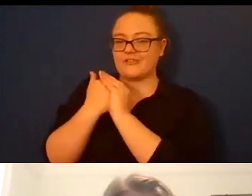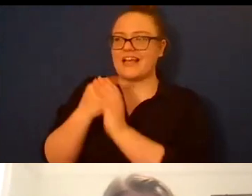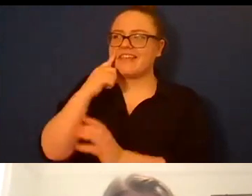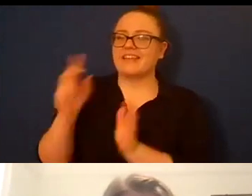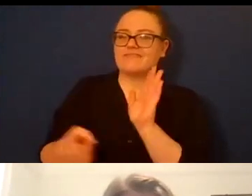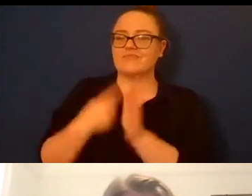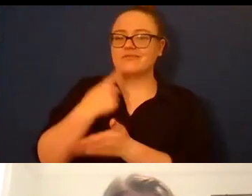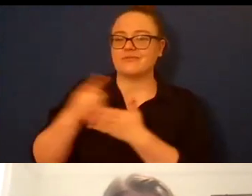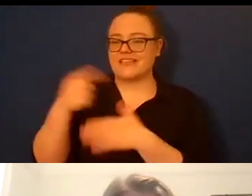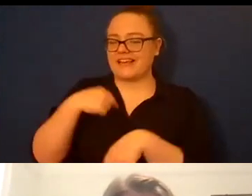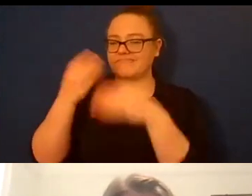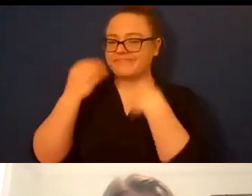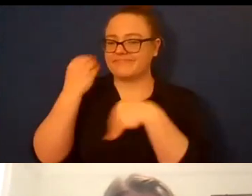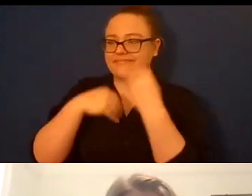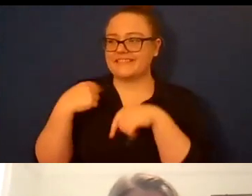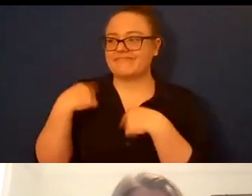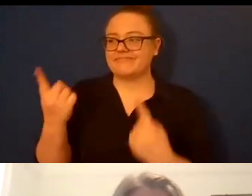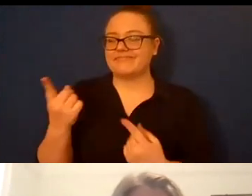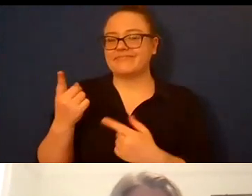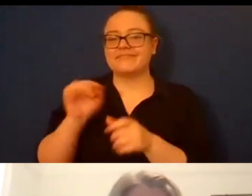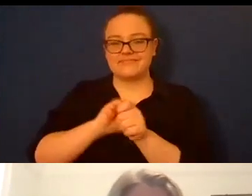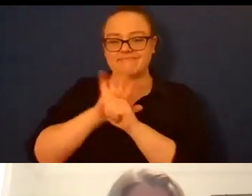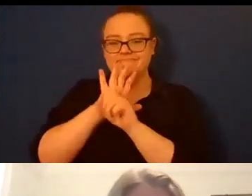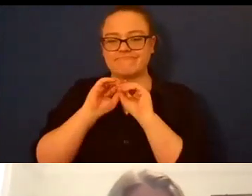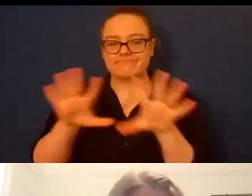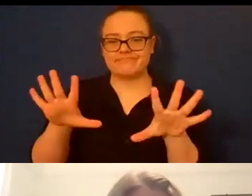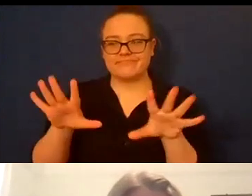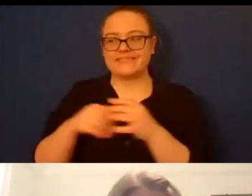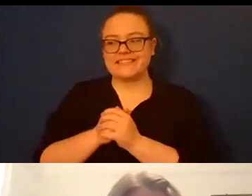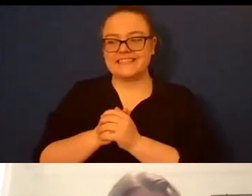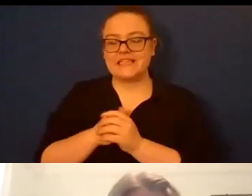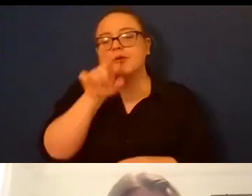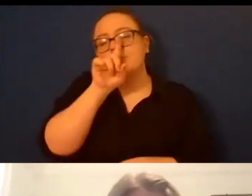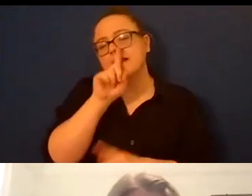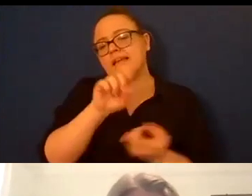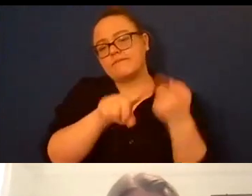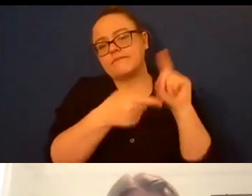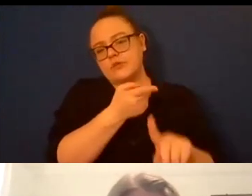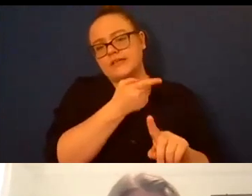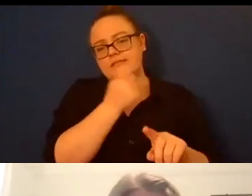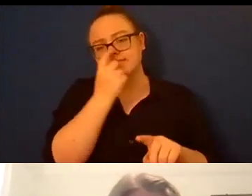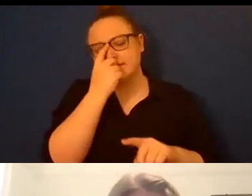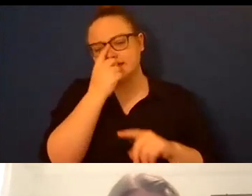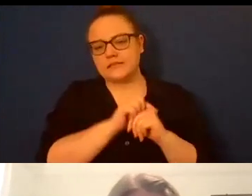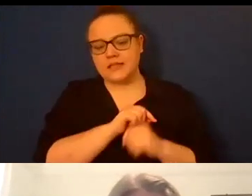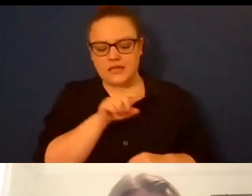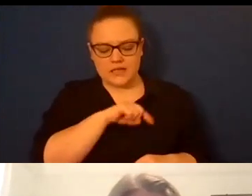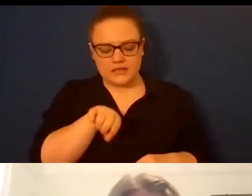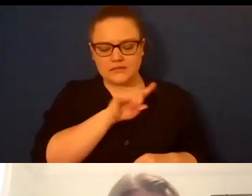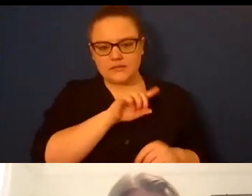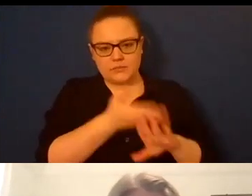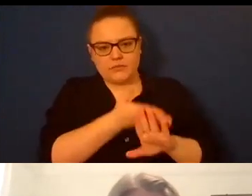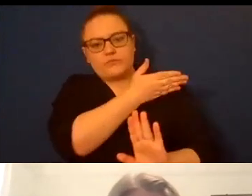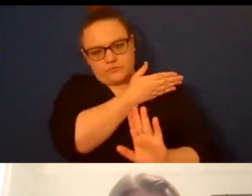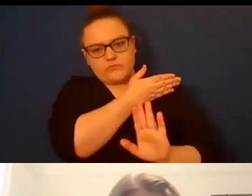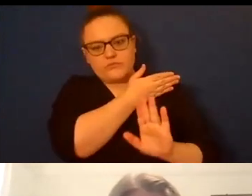more than once a week um but really like the friendships I have forged before the pandemic that sort